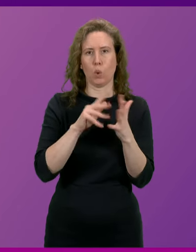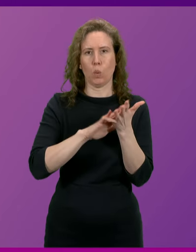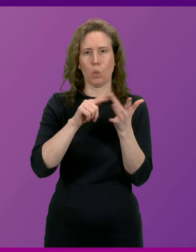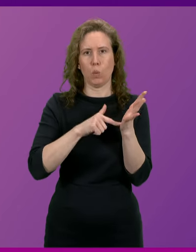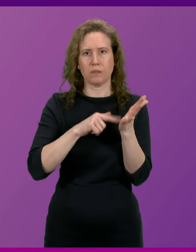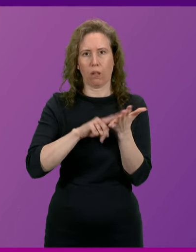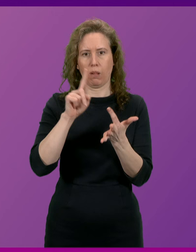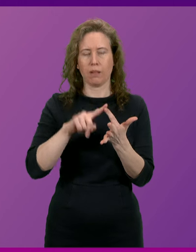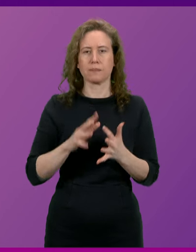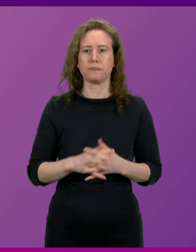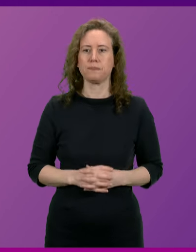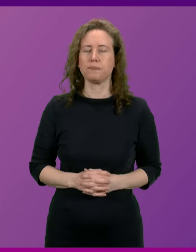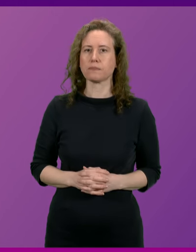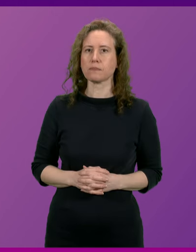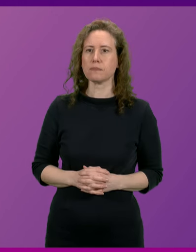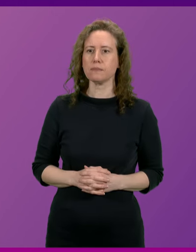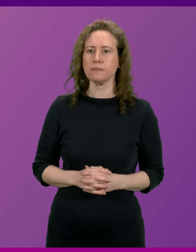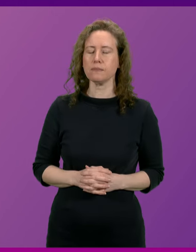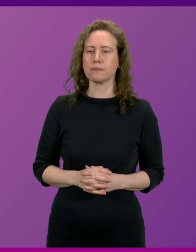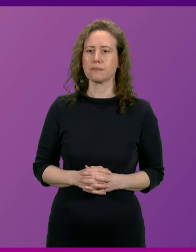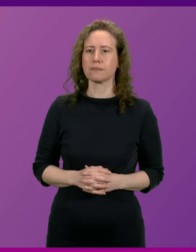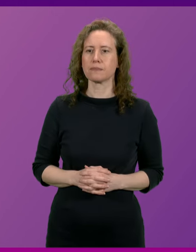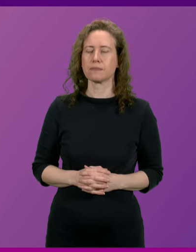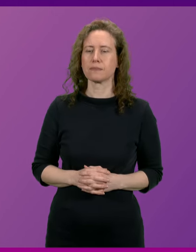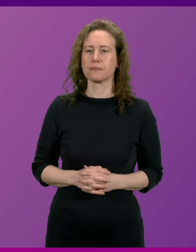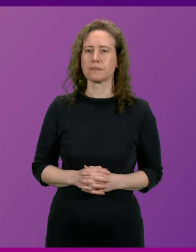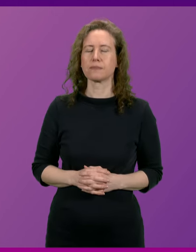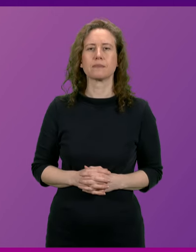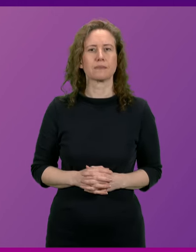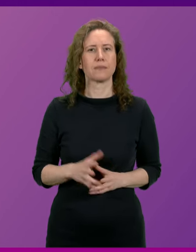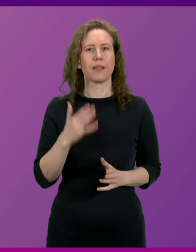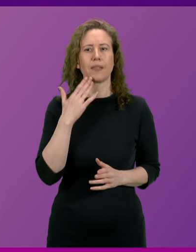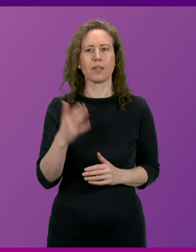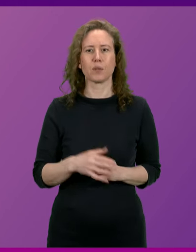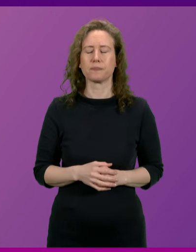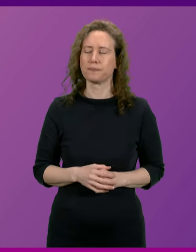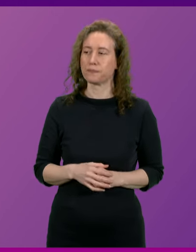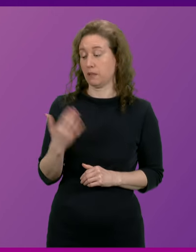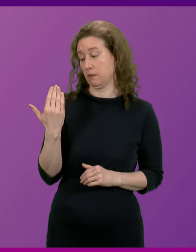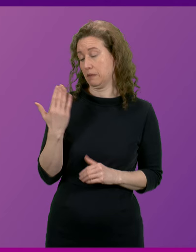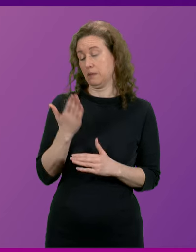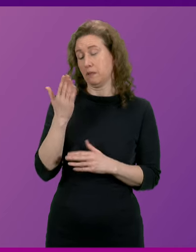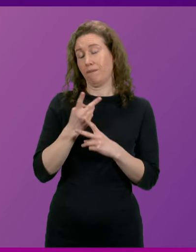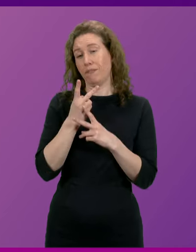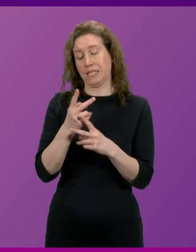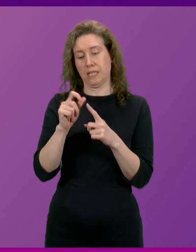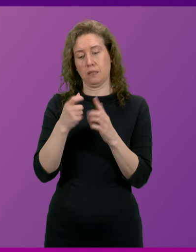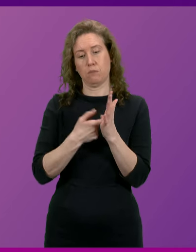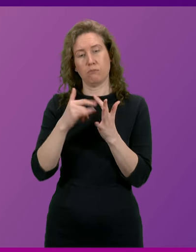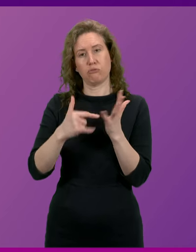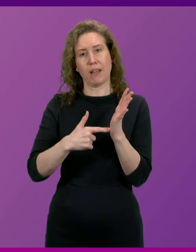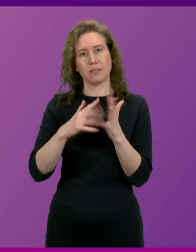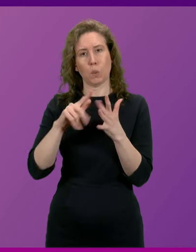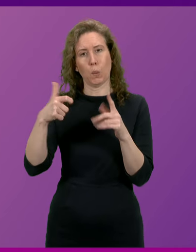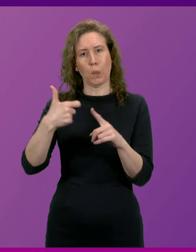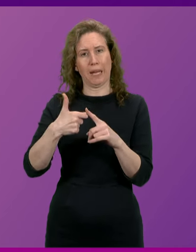Thank you. On a visit to Presbyte Airport by the Economy and Fair Works